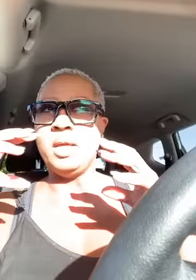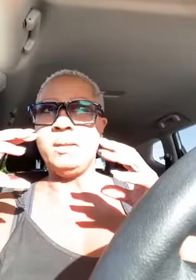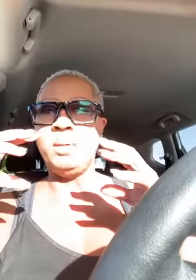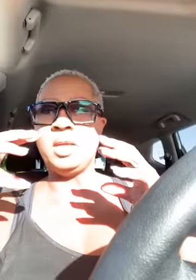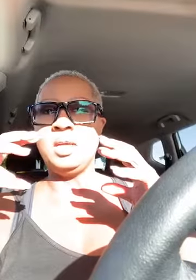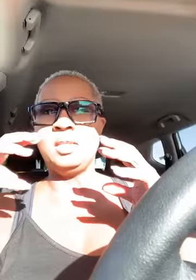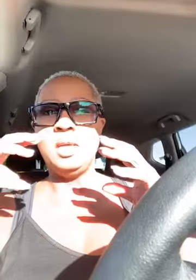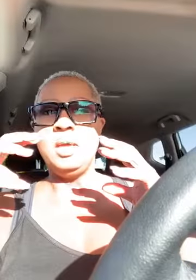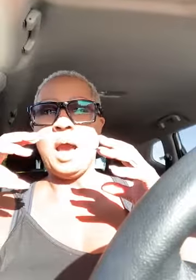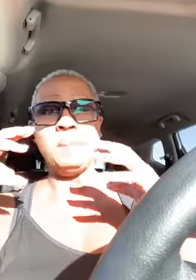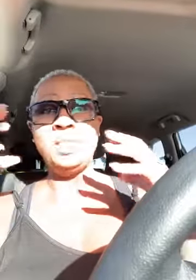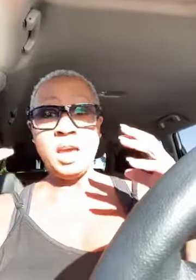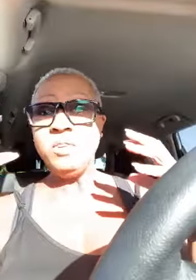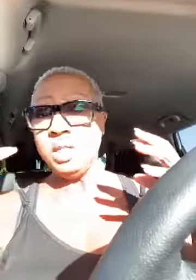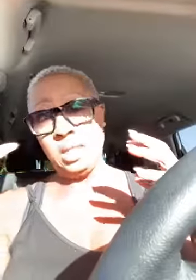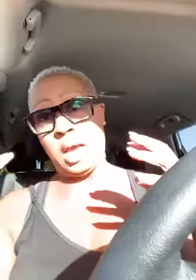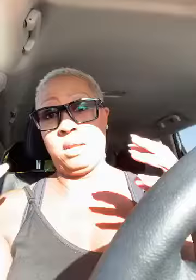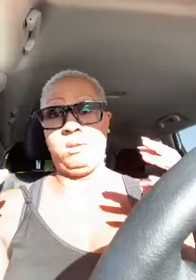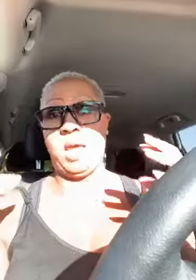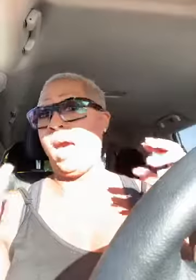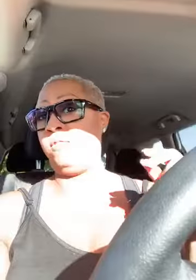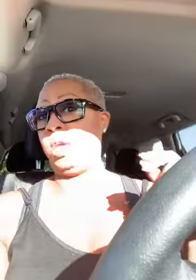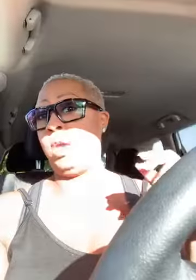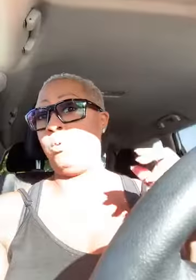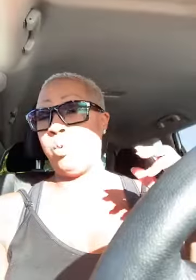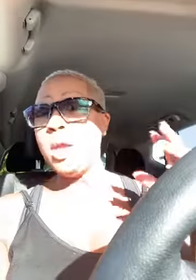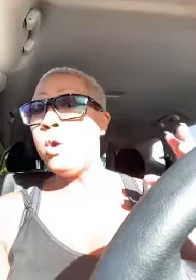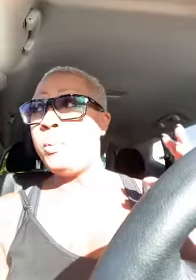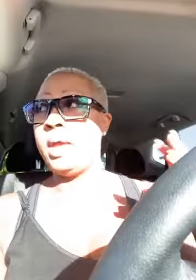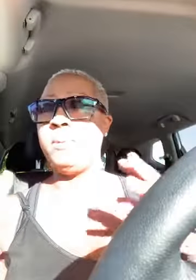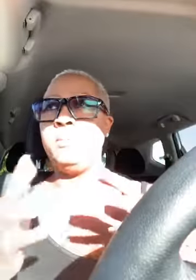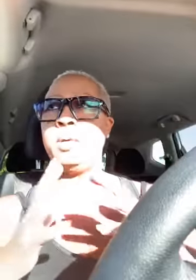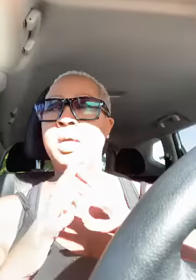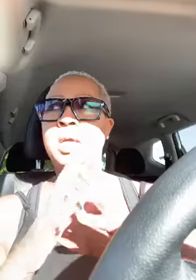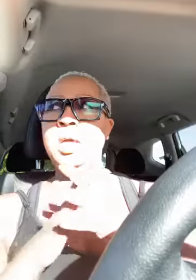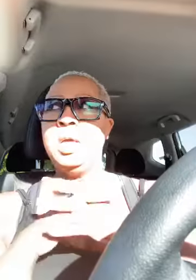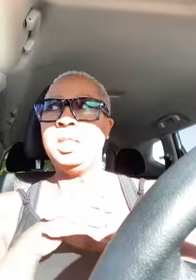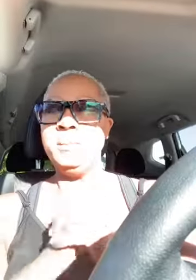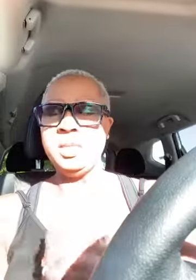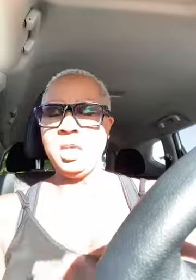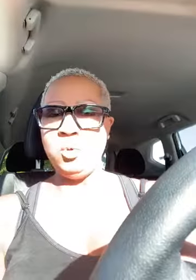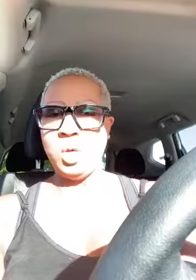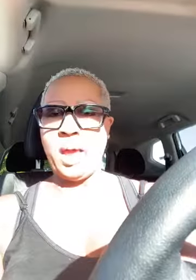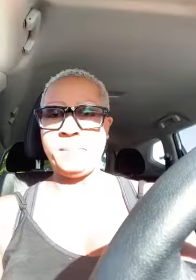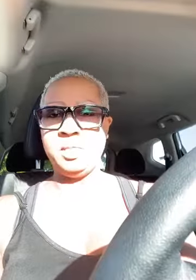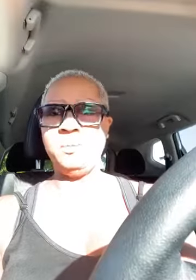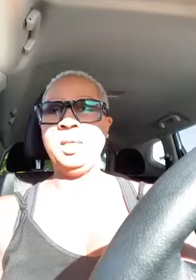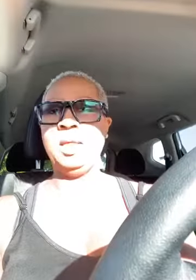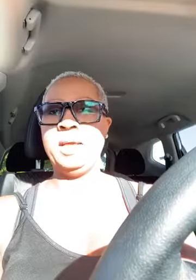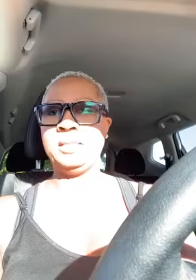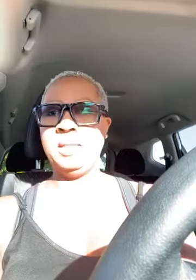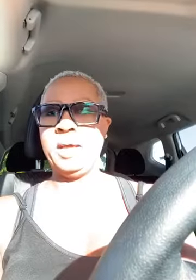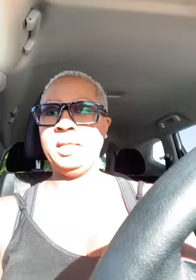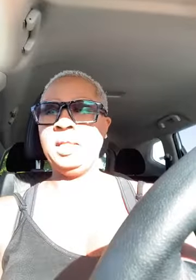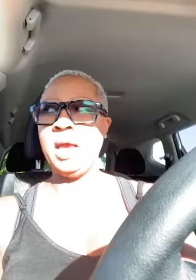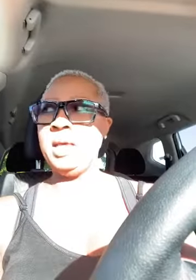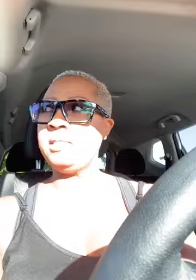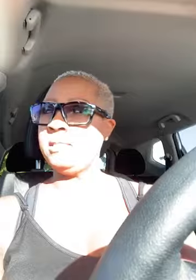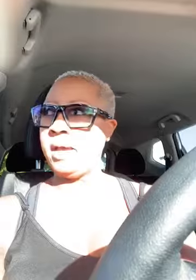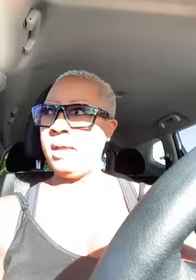because i'm definitely not having a real baby but let me tell you what happened to me last night last night